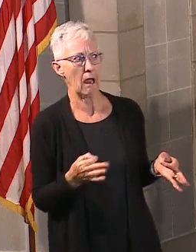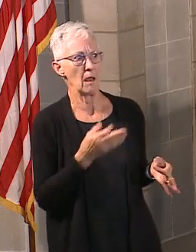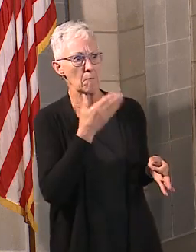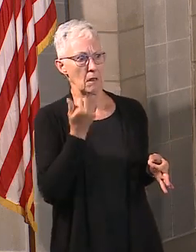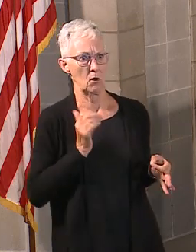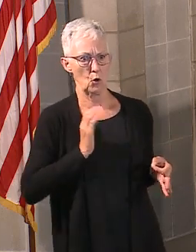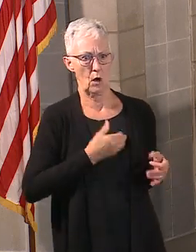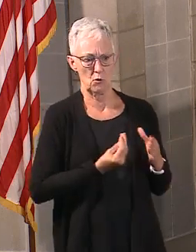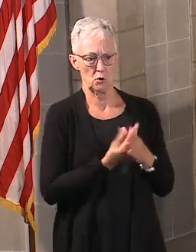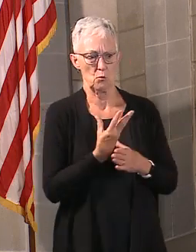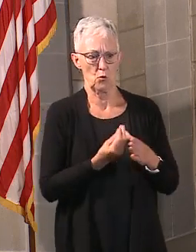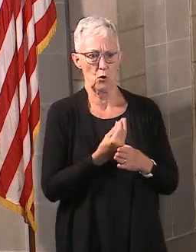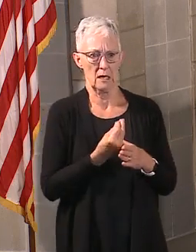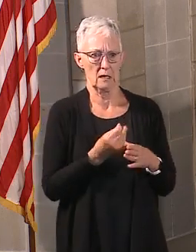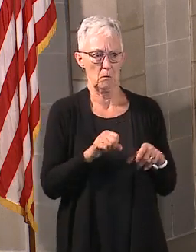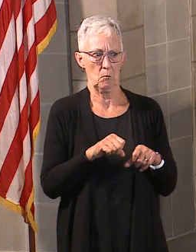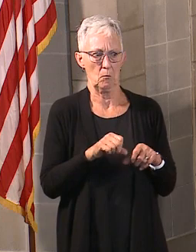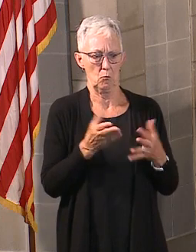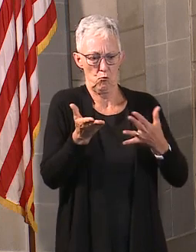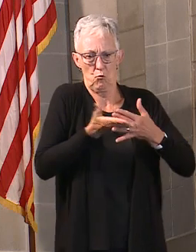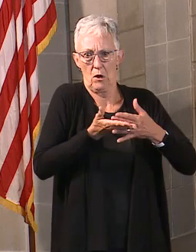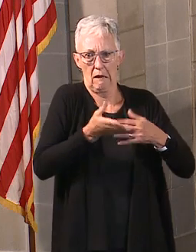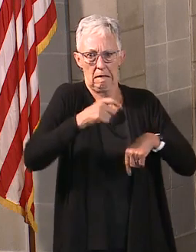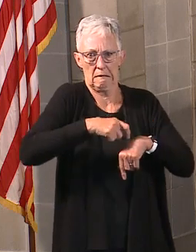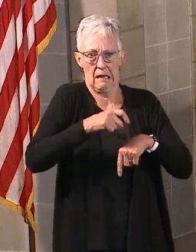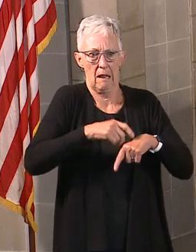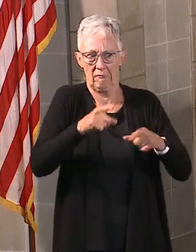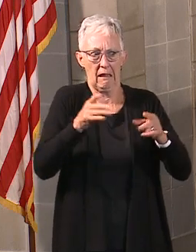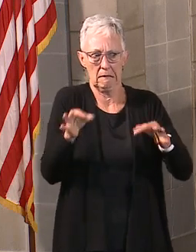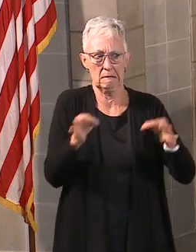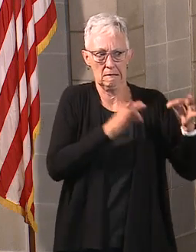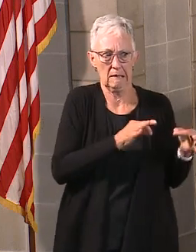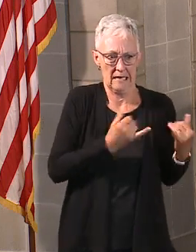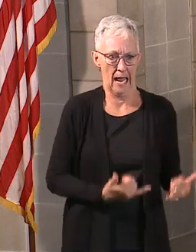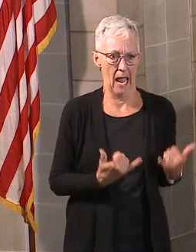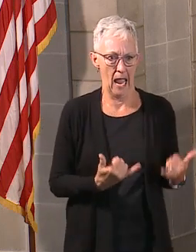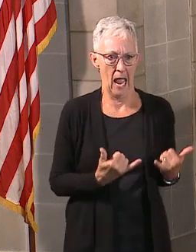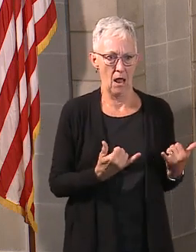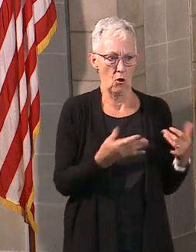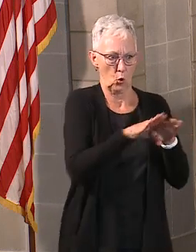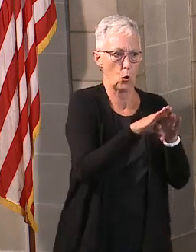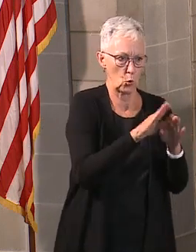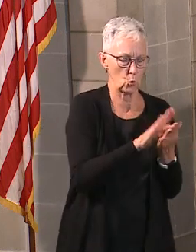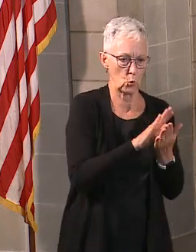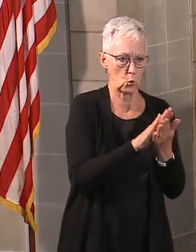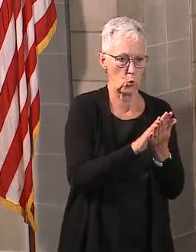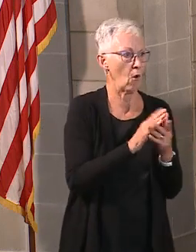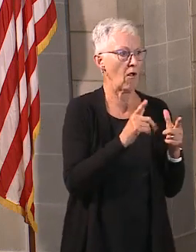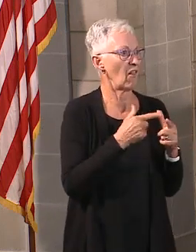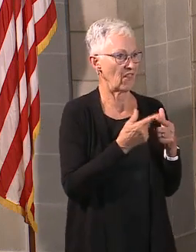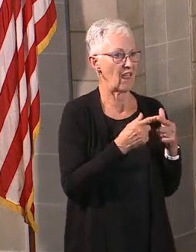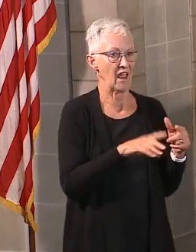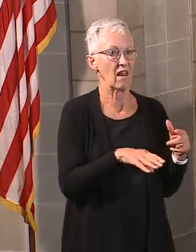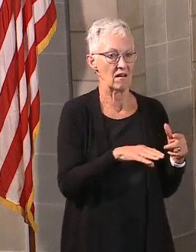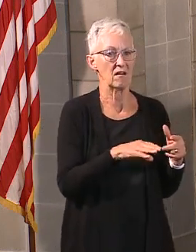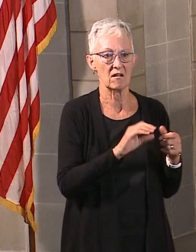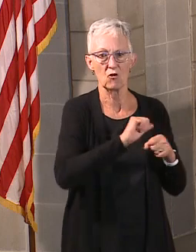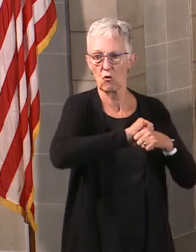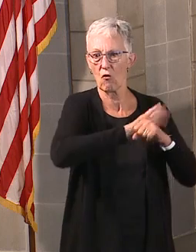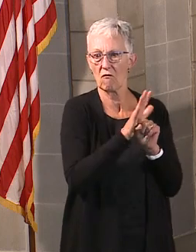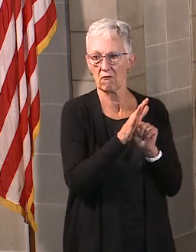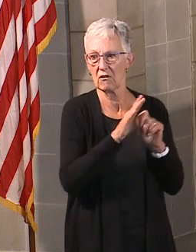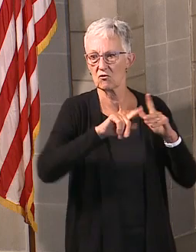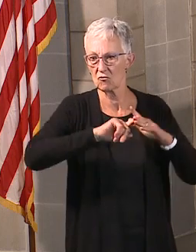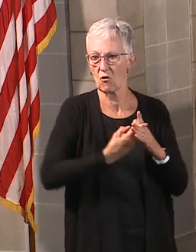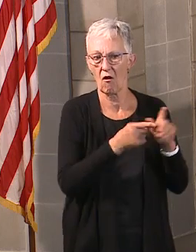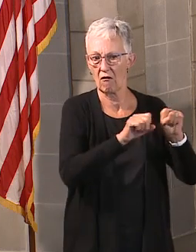exposures was in Fremont. And so, again, getting back to your kind of point about it's all going to be very tailored to each school